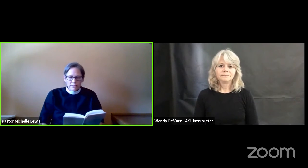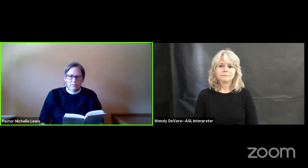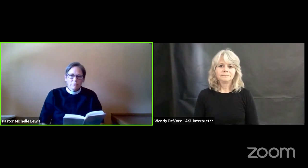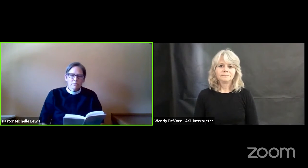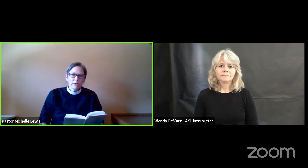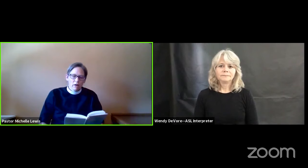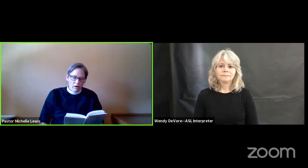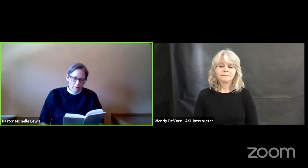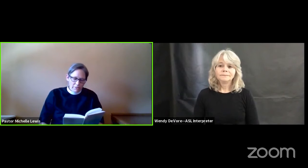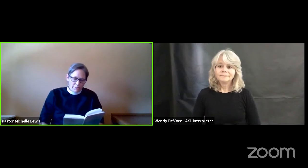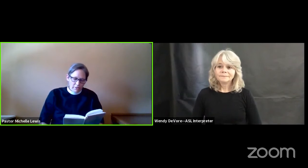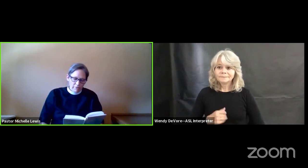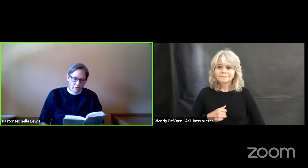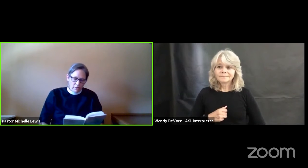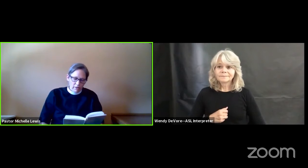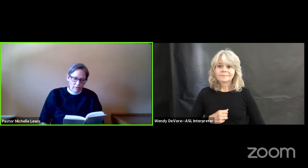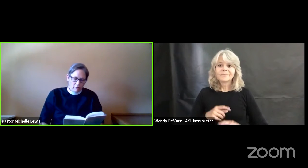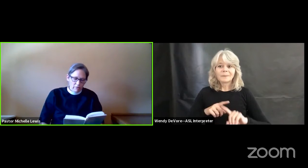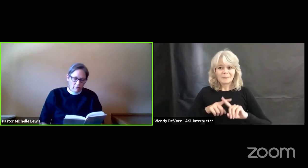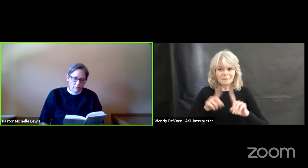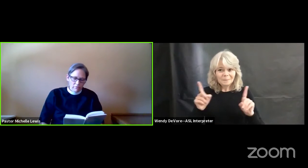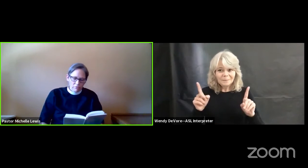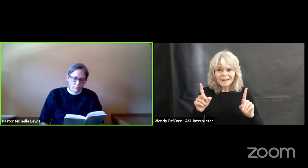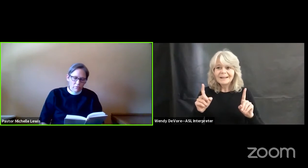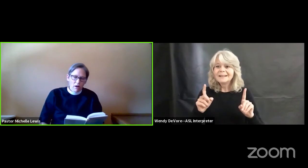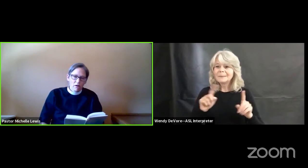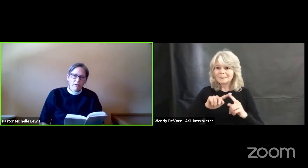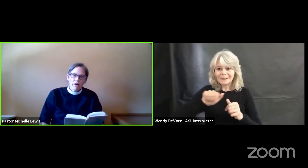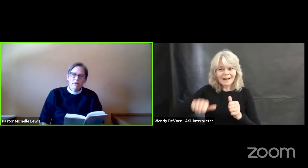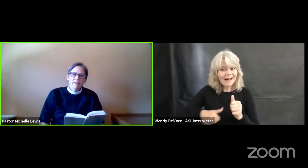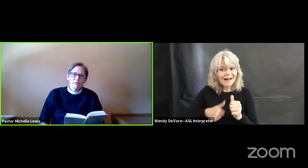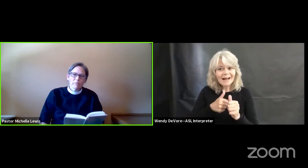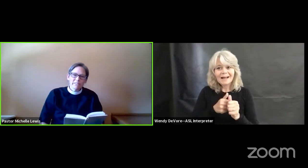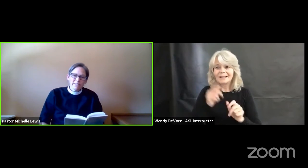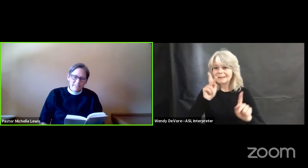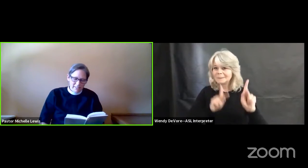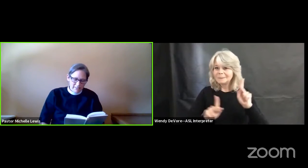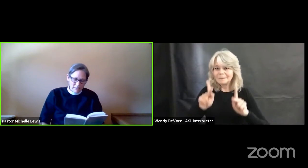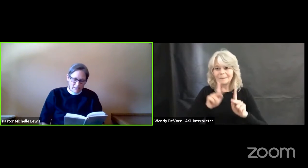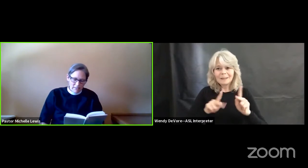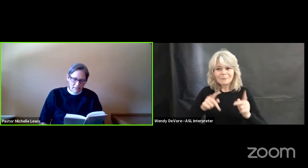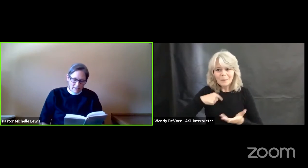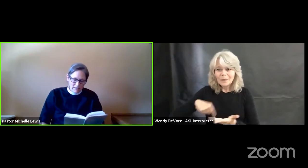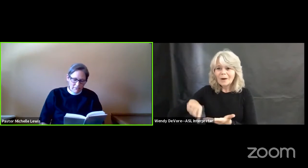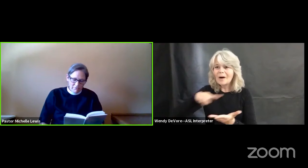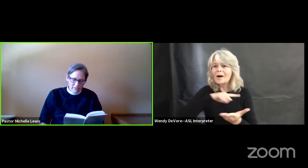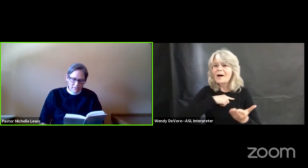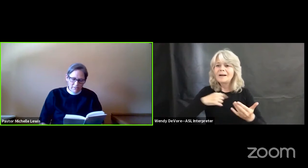we are starving for love that resists these defenses